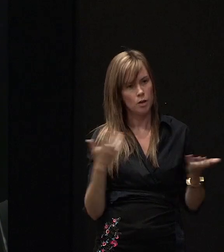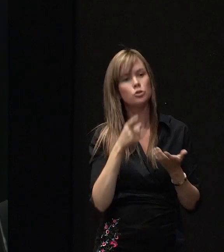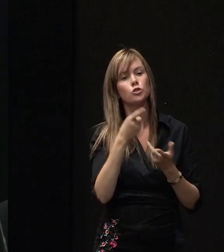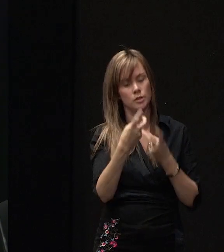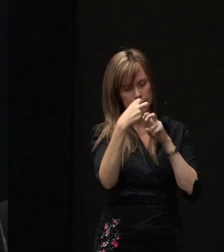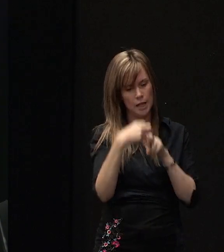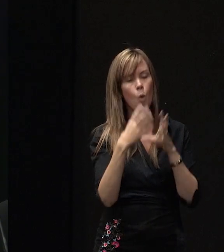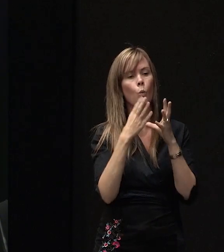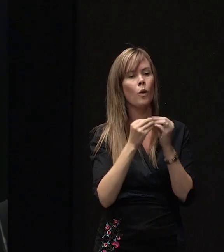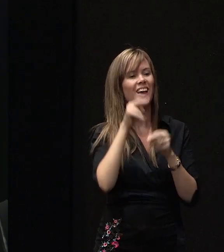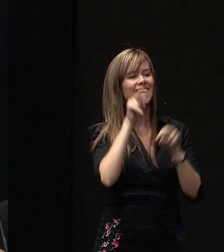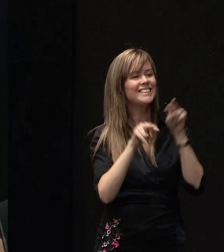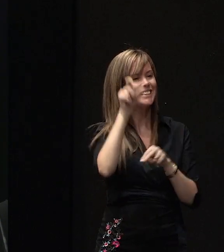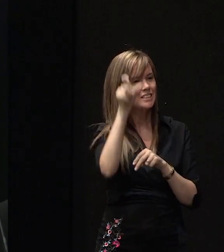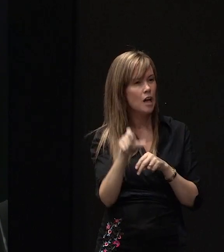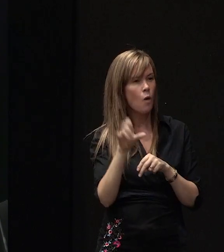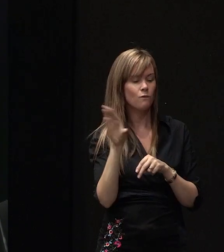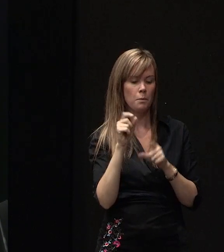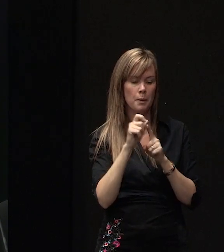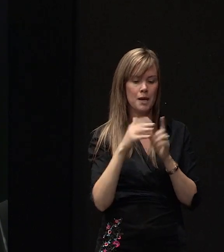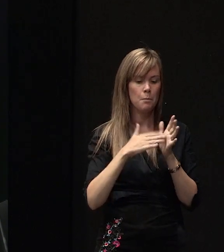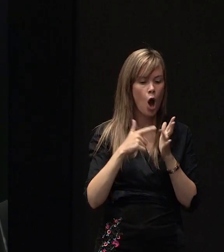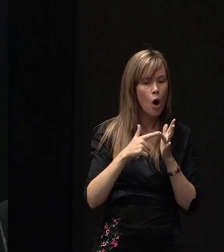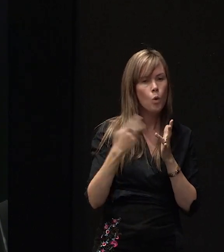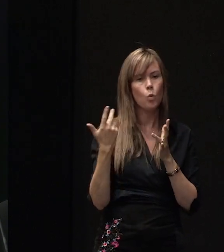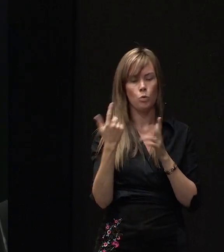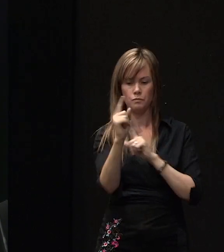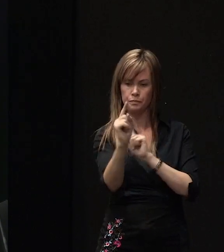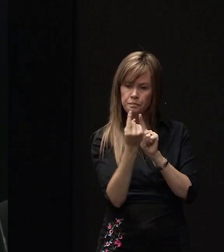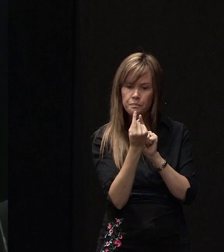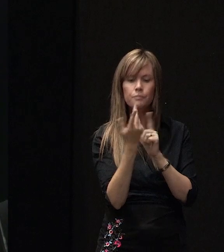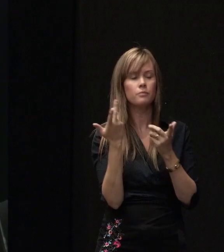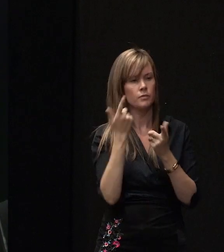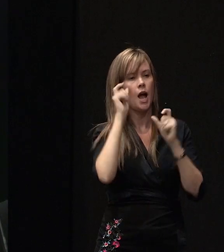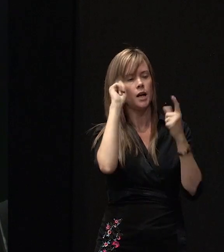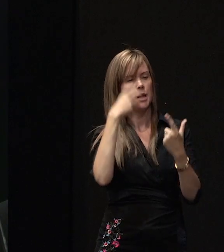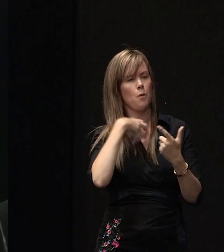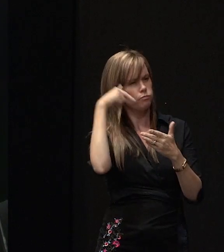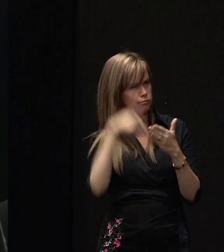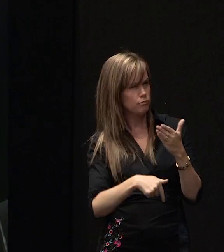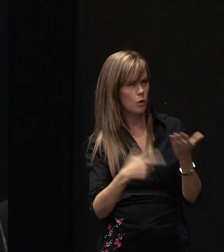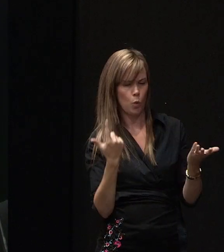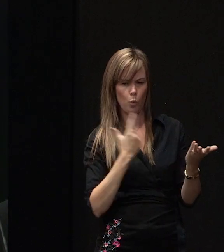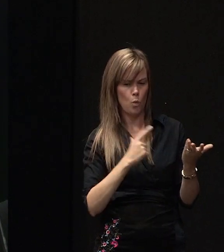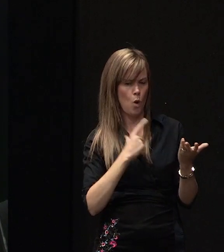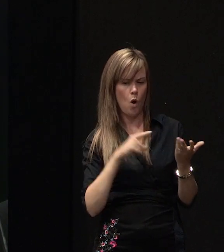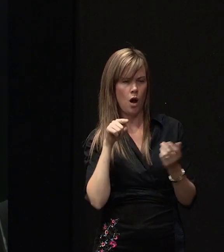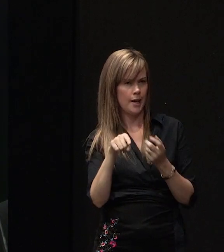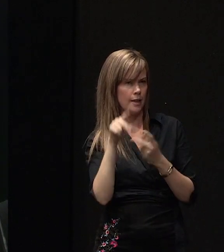down with an assessor or somebody from the PMO or what have you to understand exactly why the assessment has